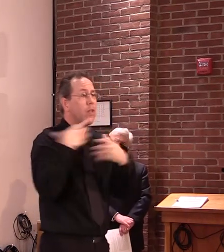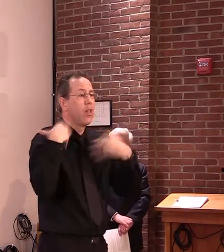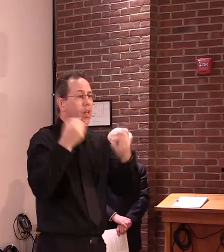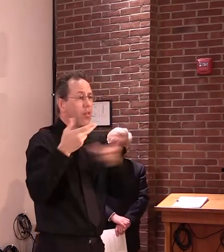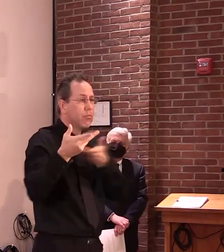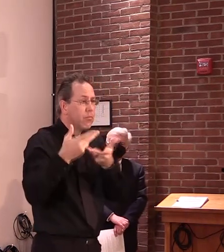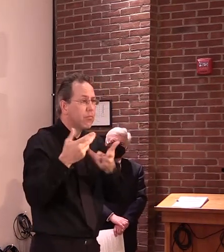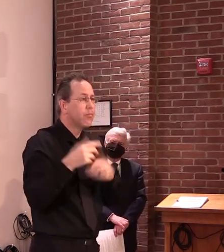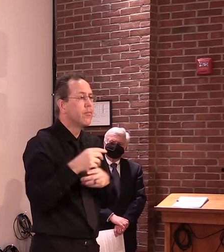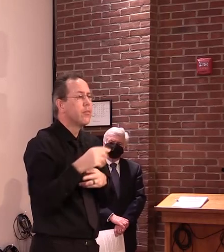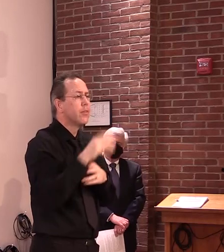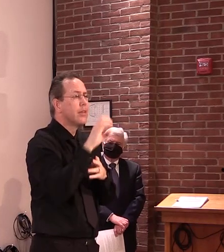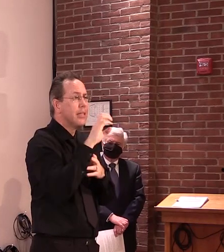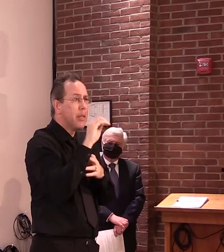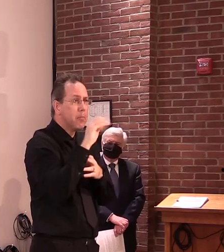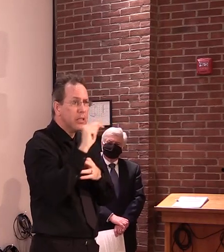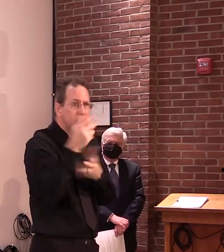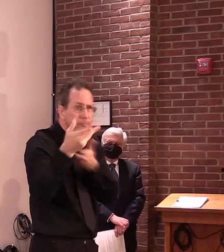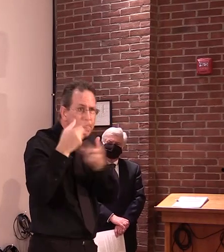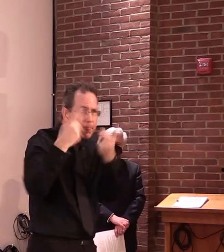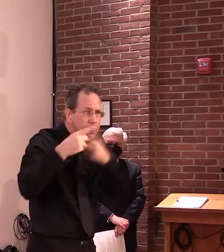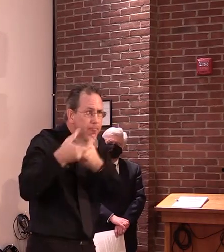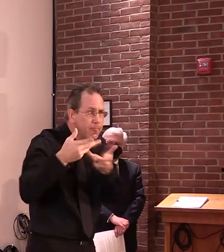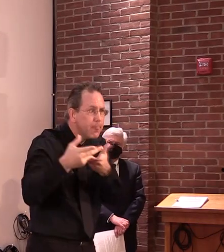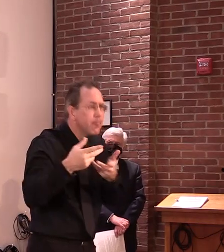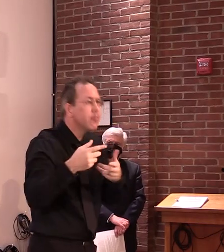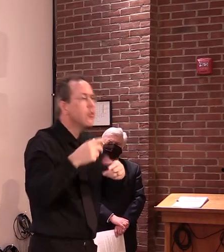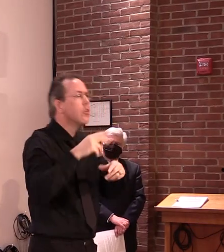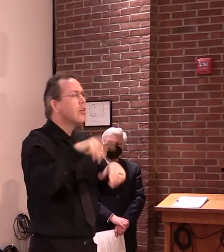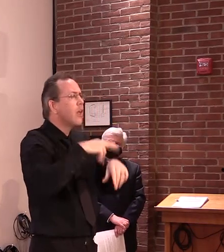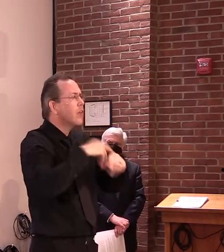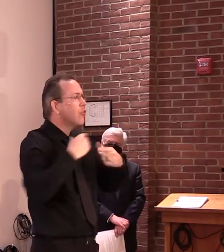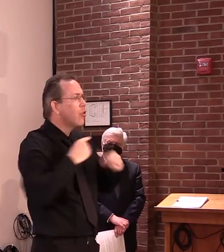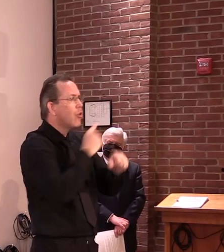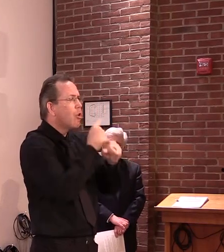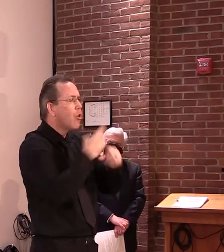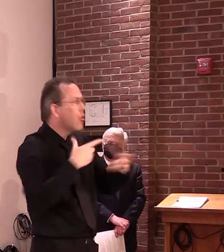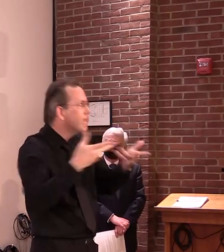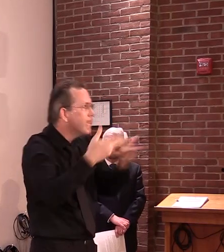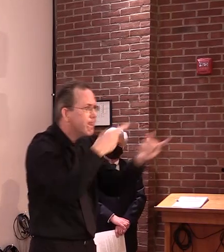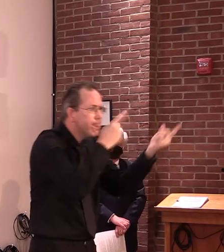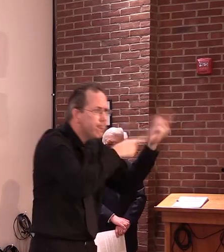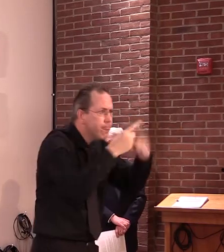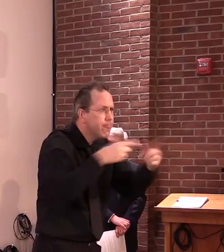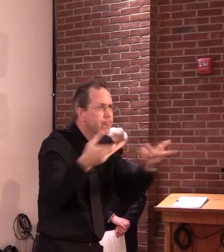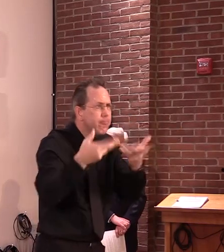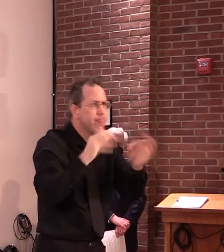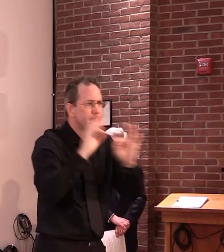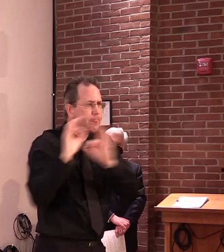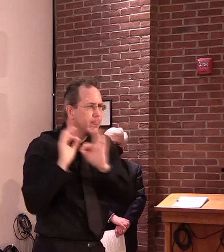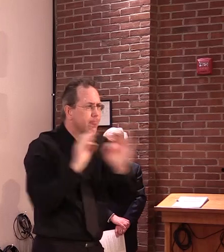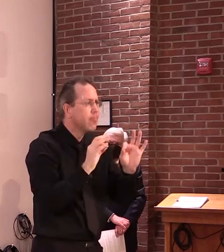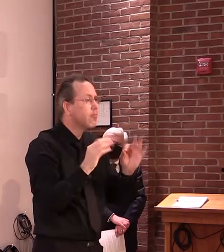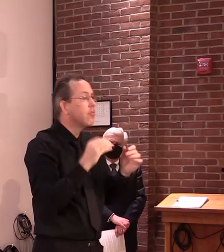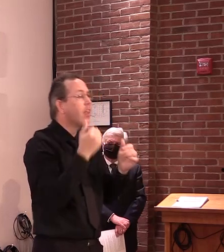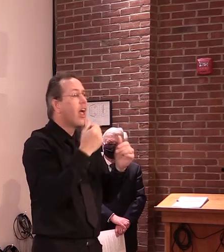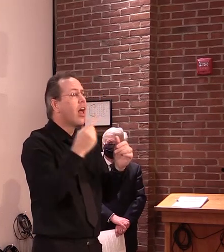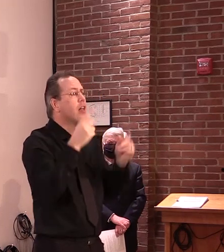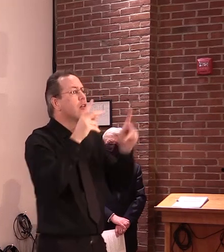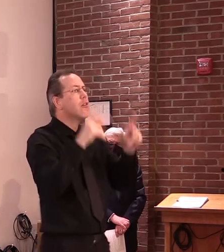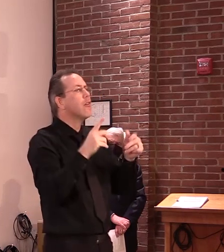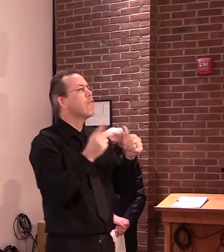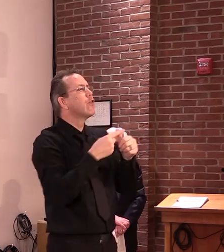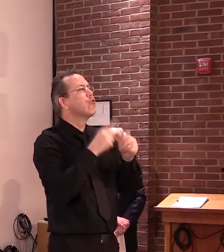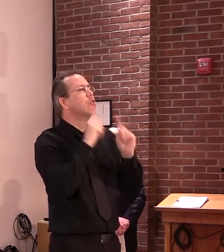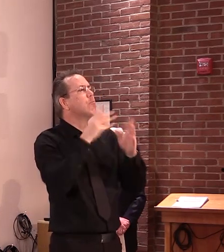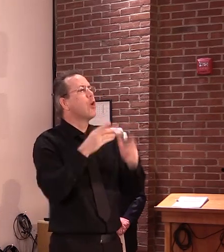These pop-up events are by appointment only for symptom-free first responders, including EMS, fire,